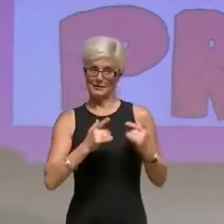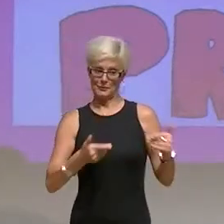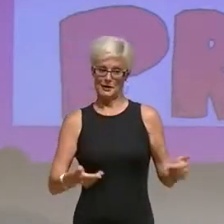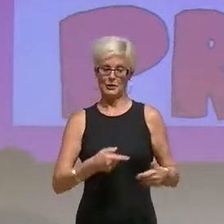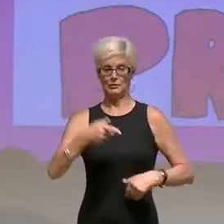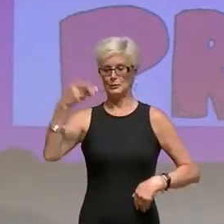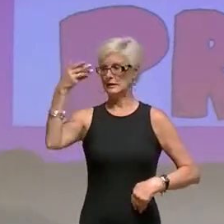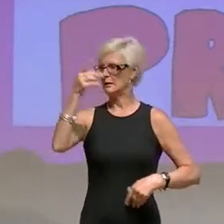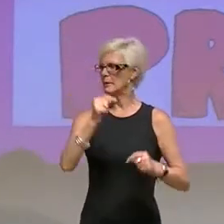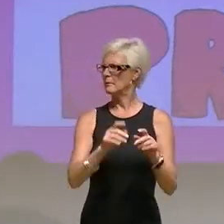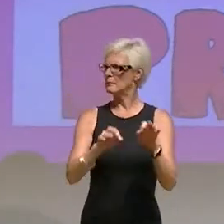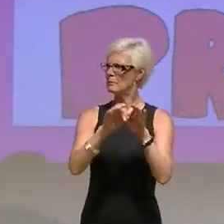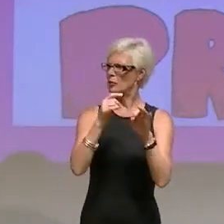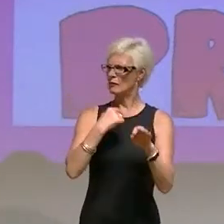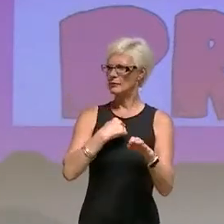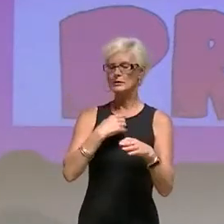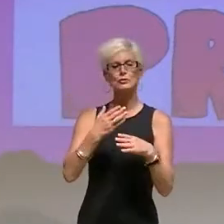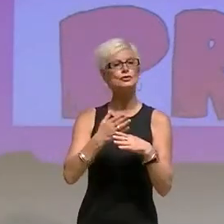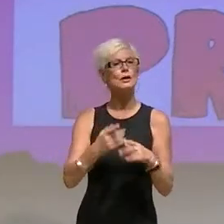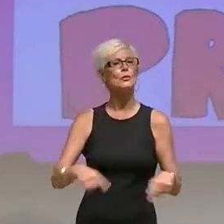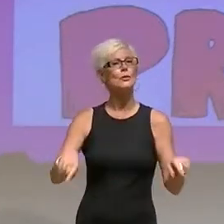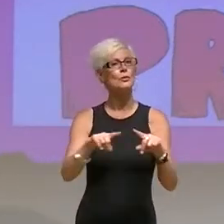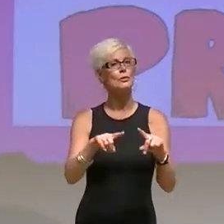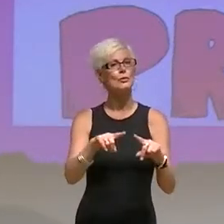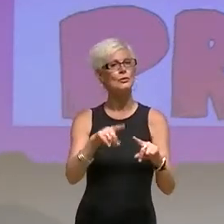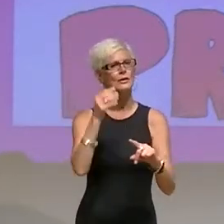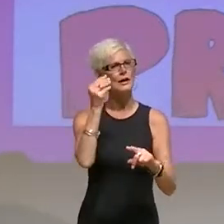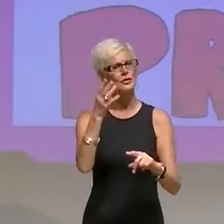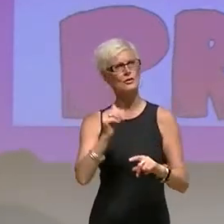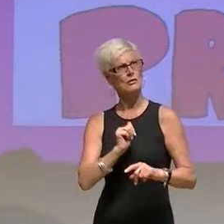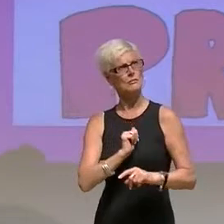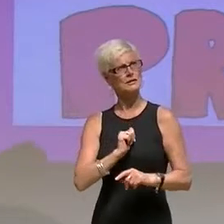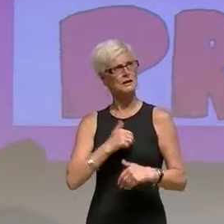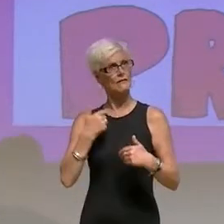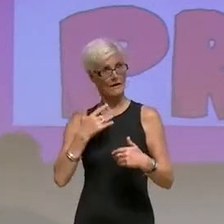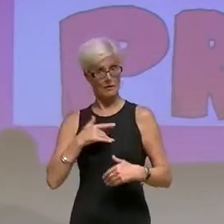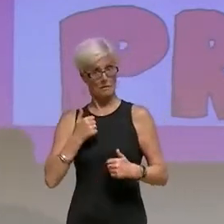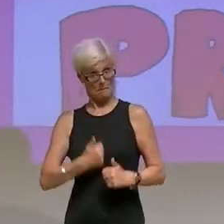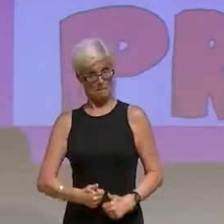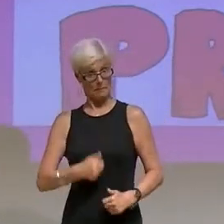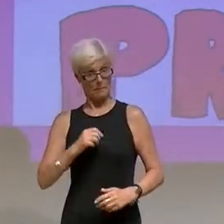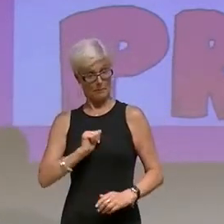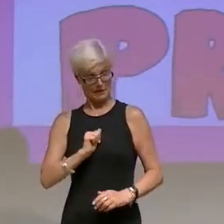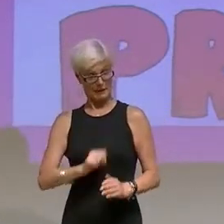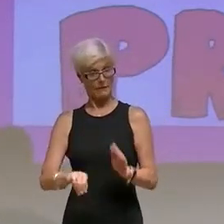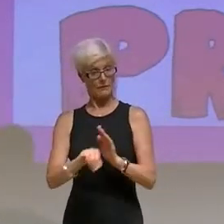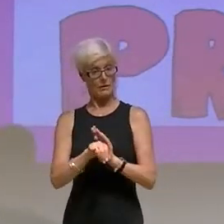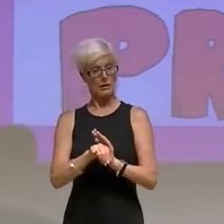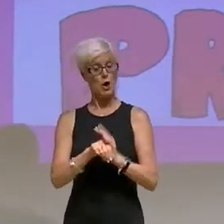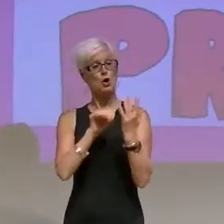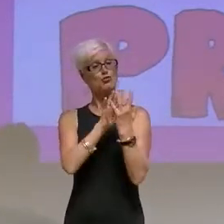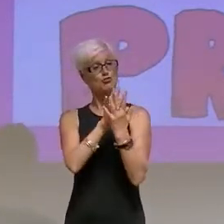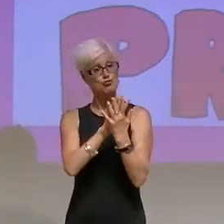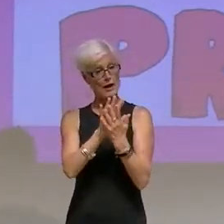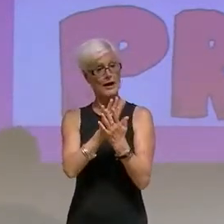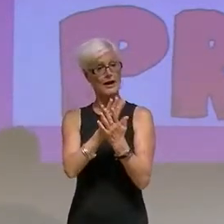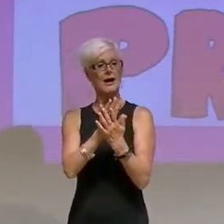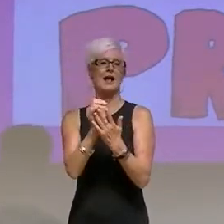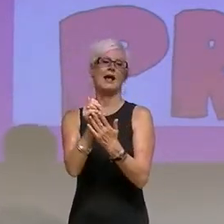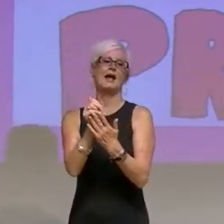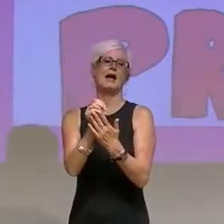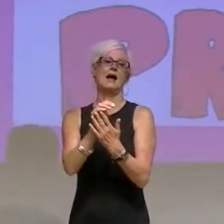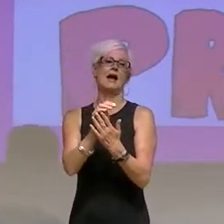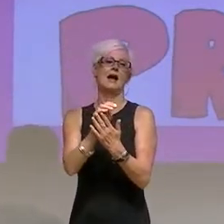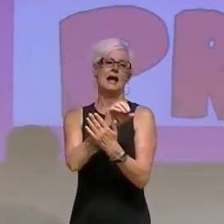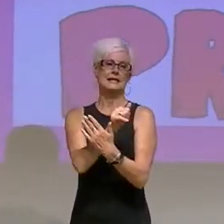It is important for me to share with you that I do think of myself as great asexual, great asexual. I do not routinely